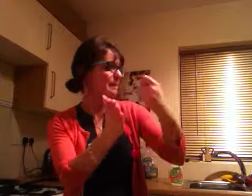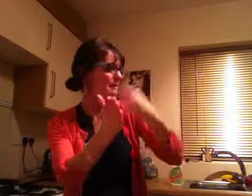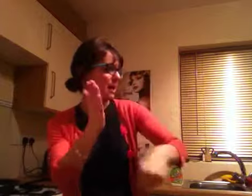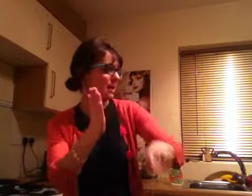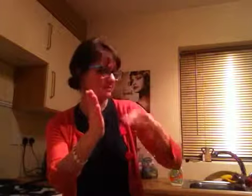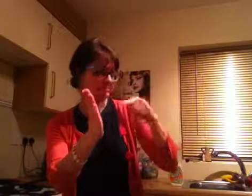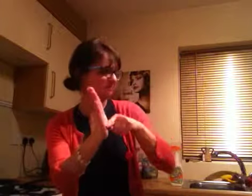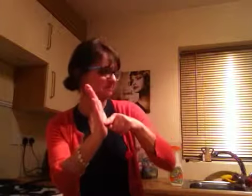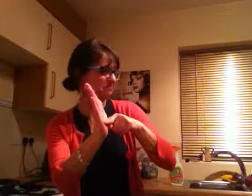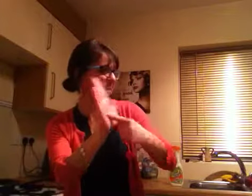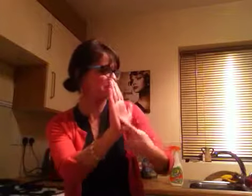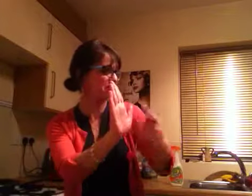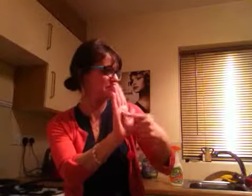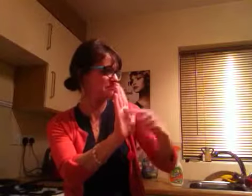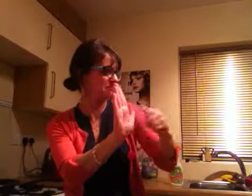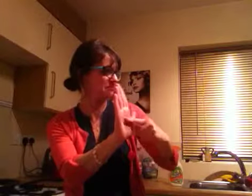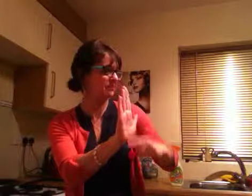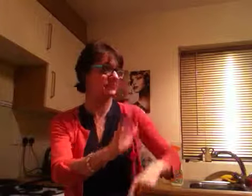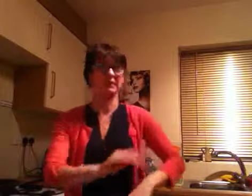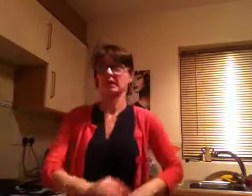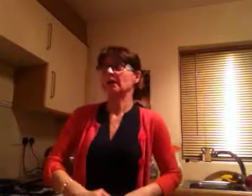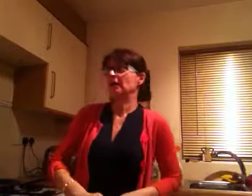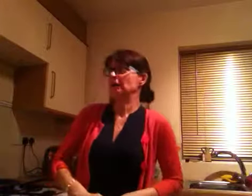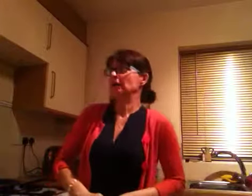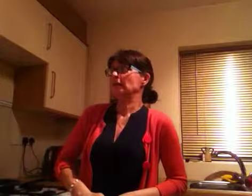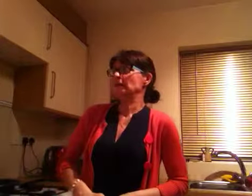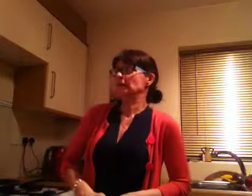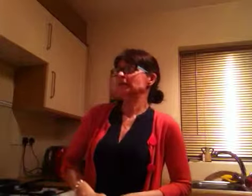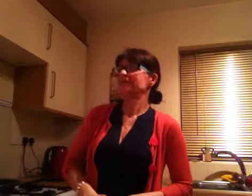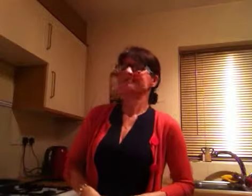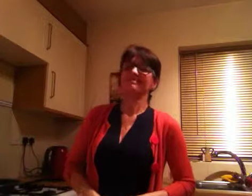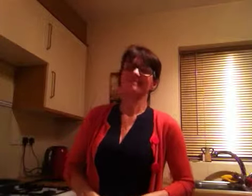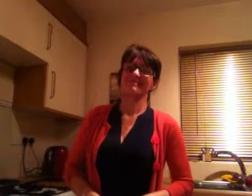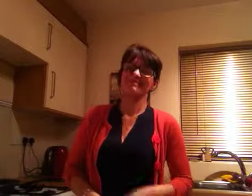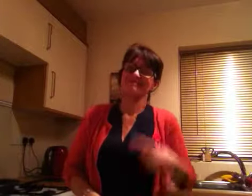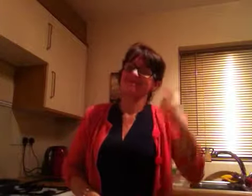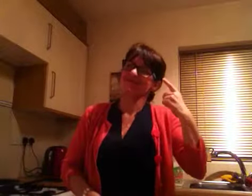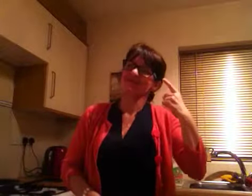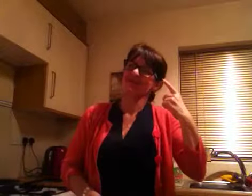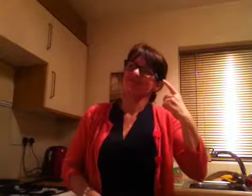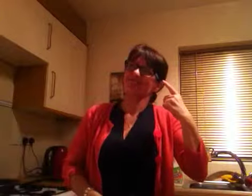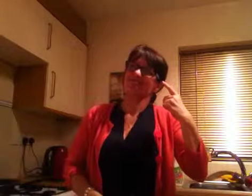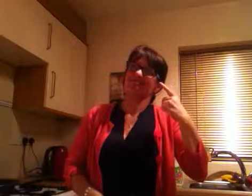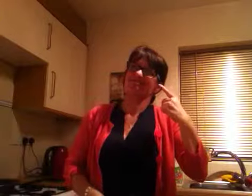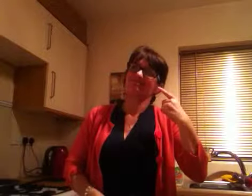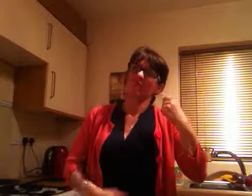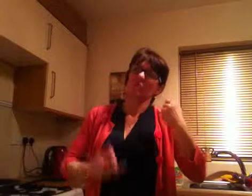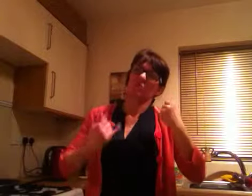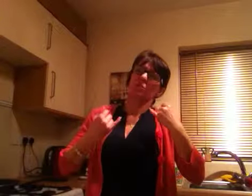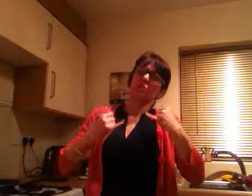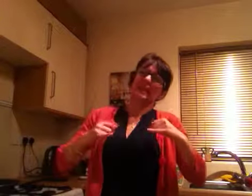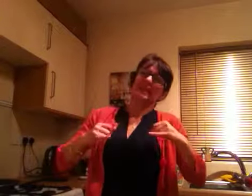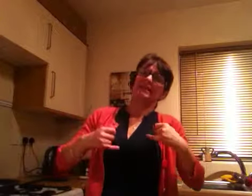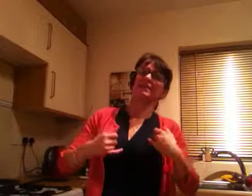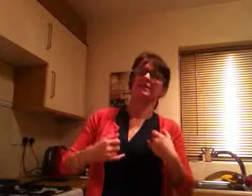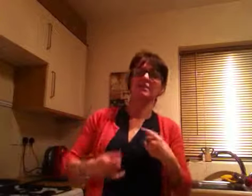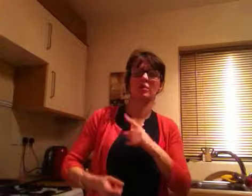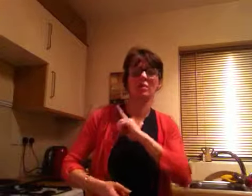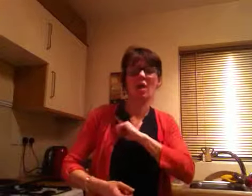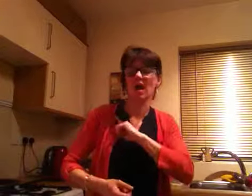Perhaps I am too humble to employ staff, for I just cannot give orders, and if I